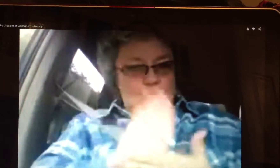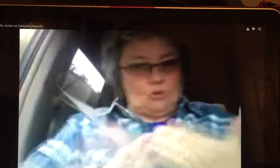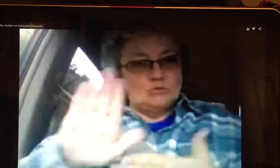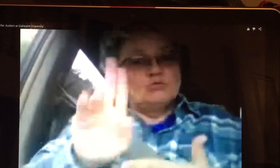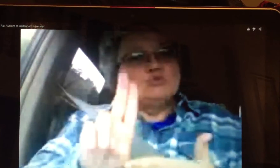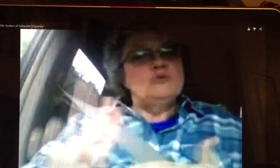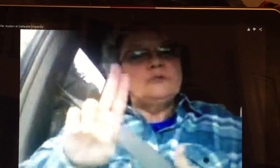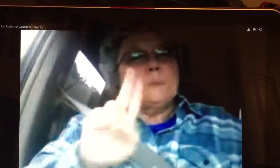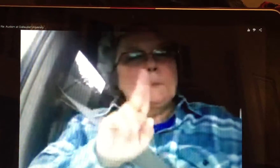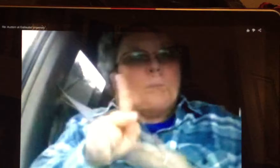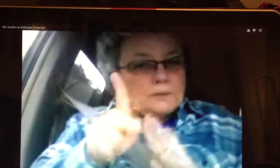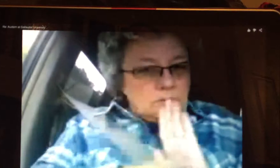about it